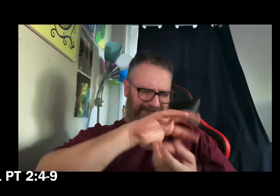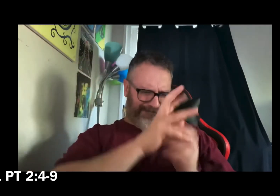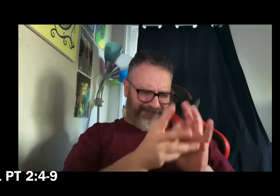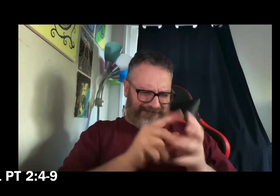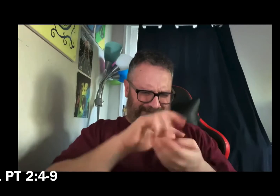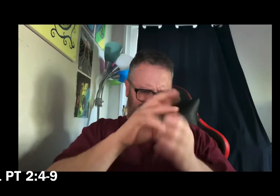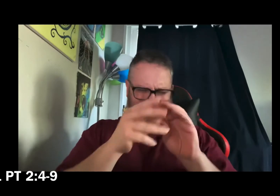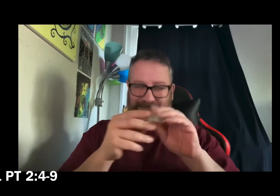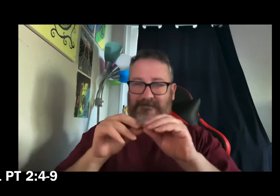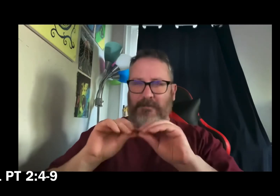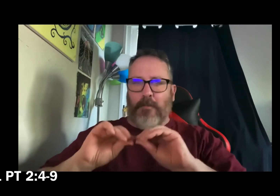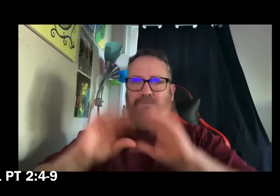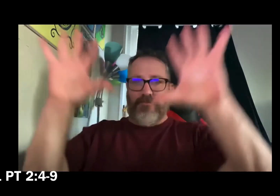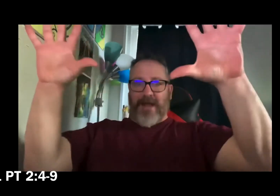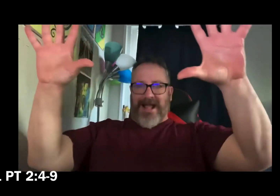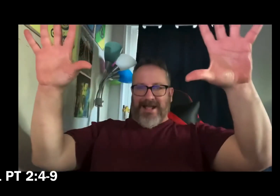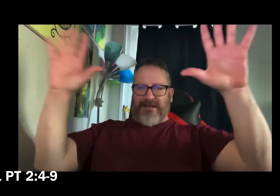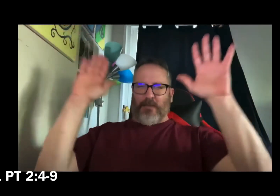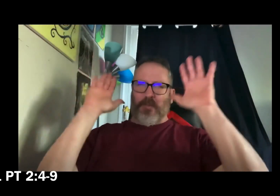into his wonderful light.